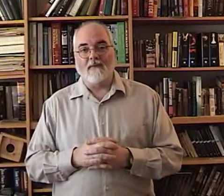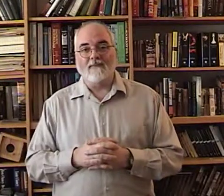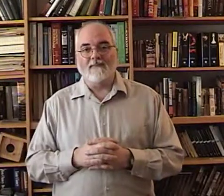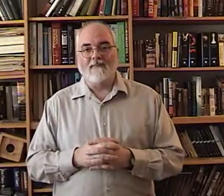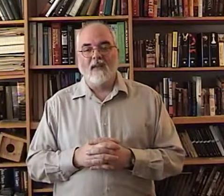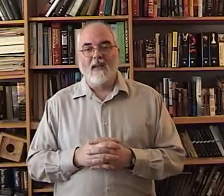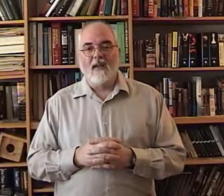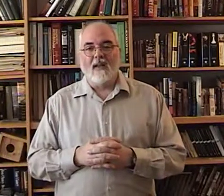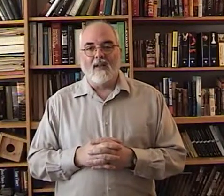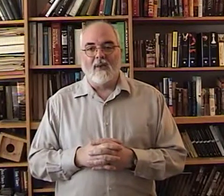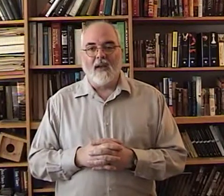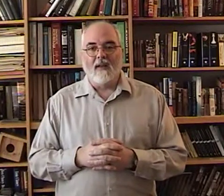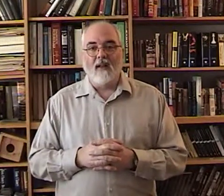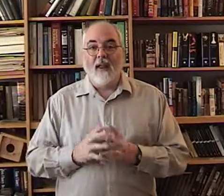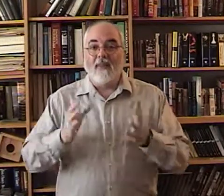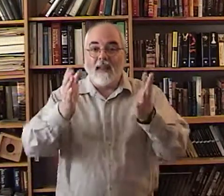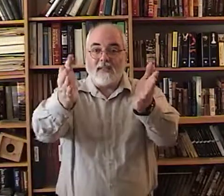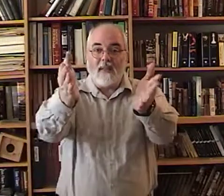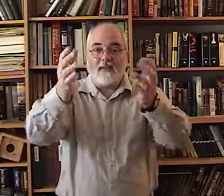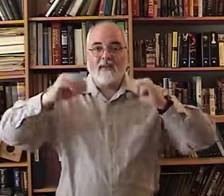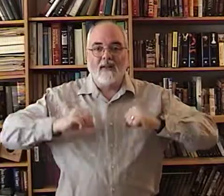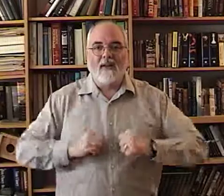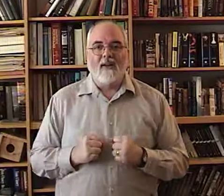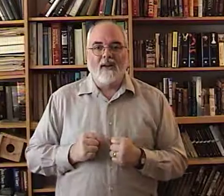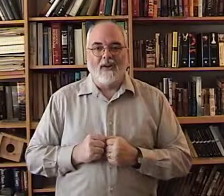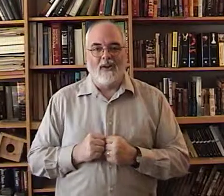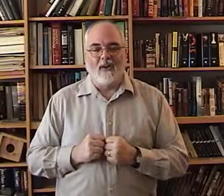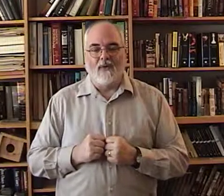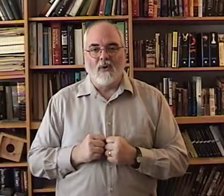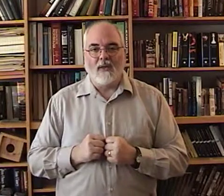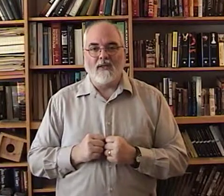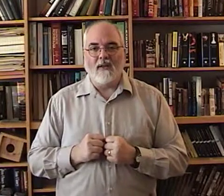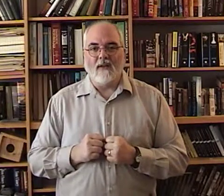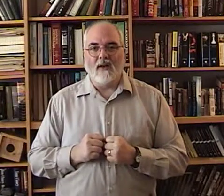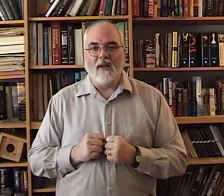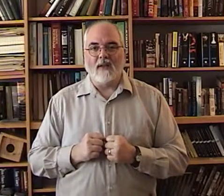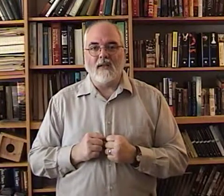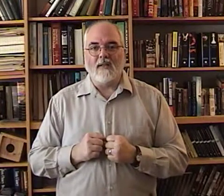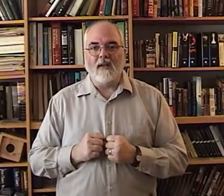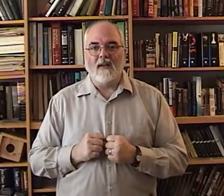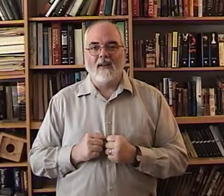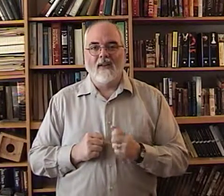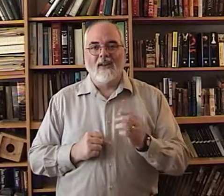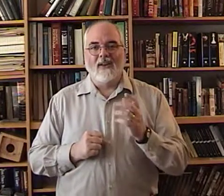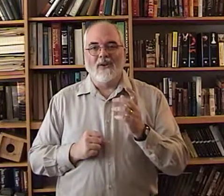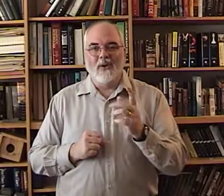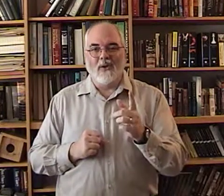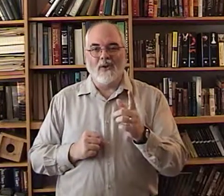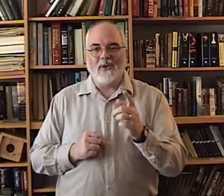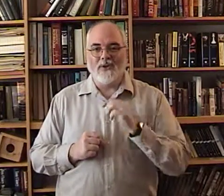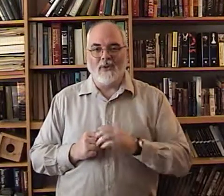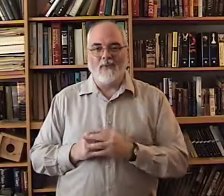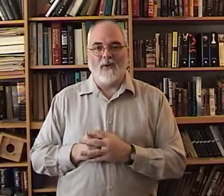okay that's it look forward to seeing you there at LTC do a good job for me